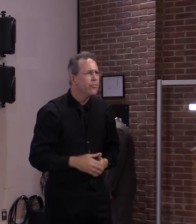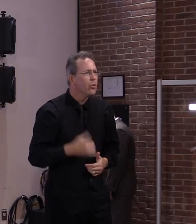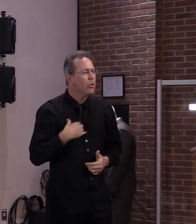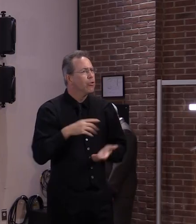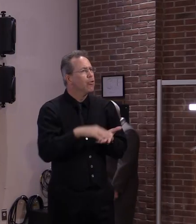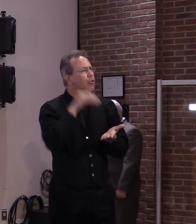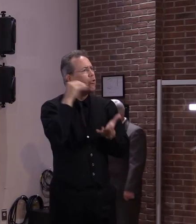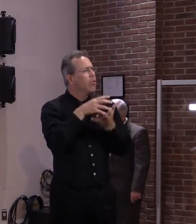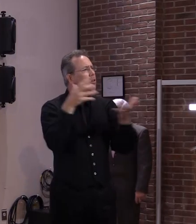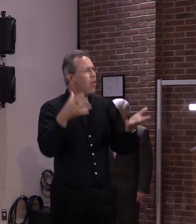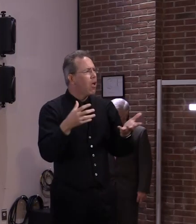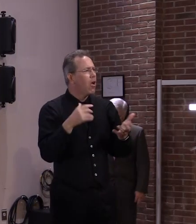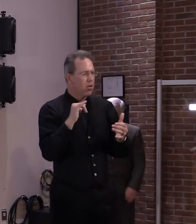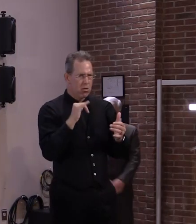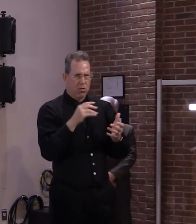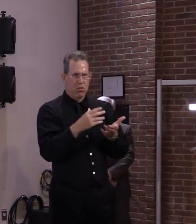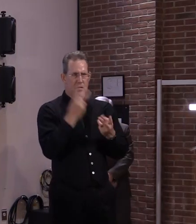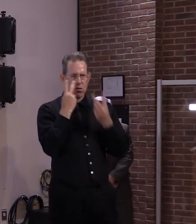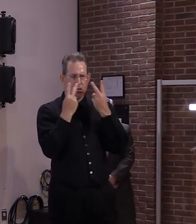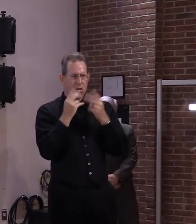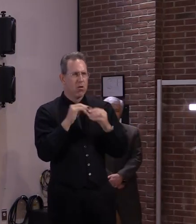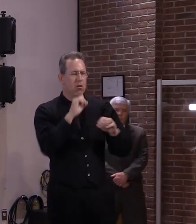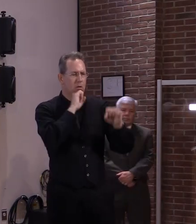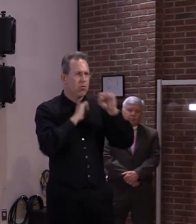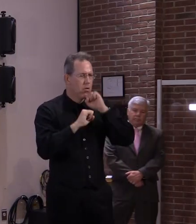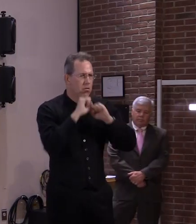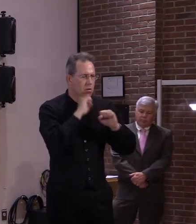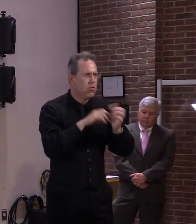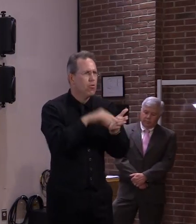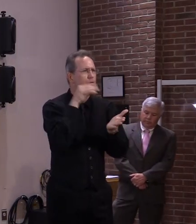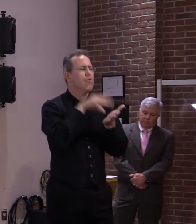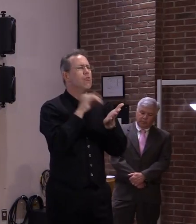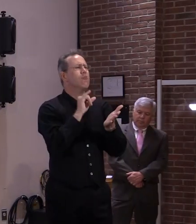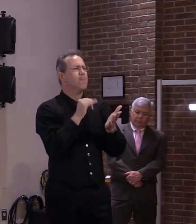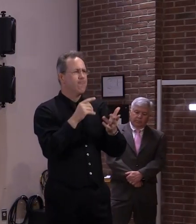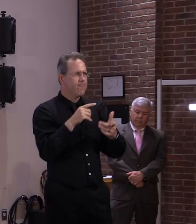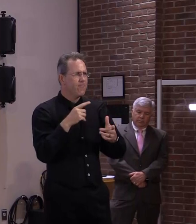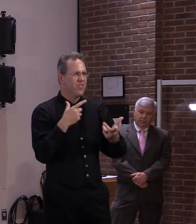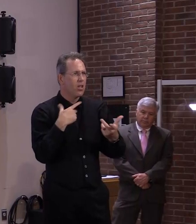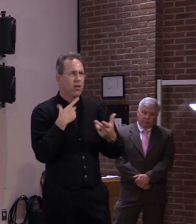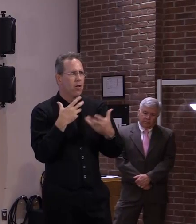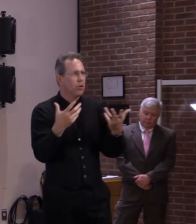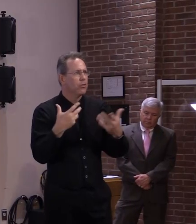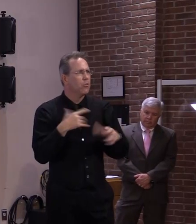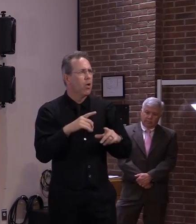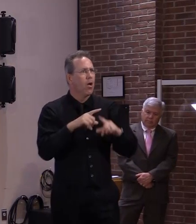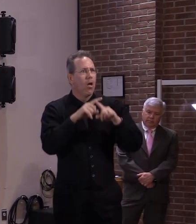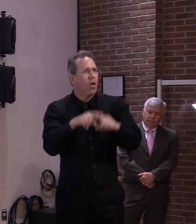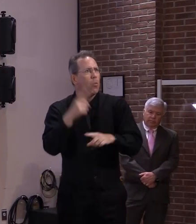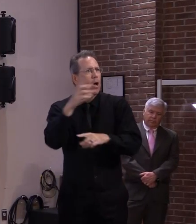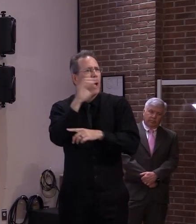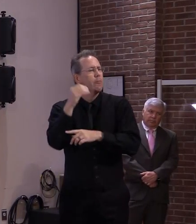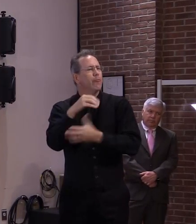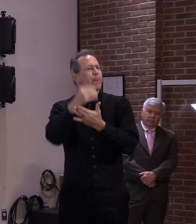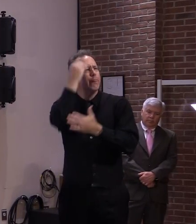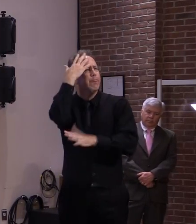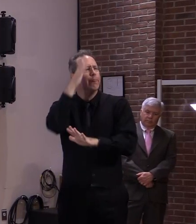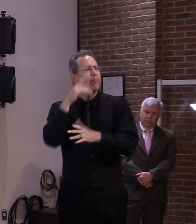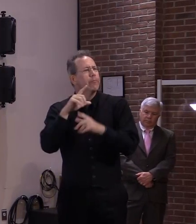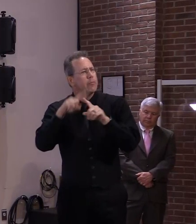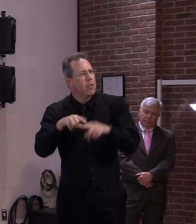prevent us from running short on one supply or another supply and uh being stuck so